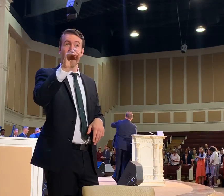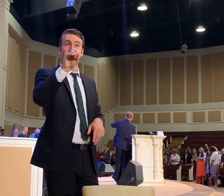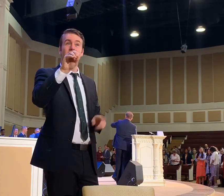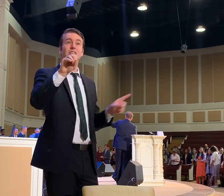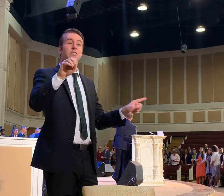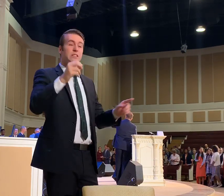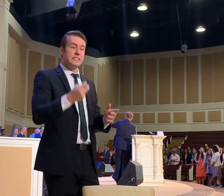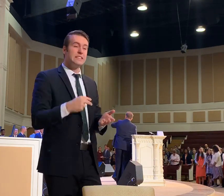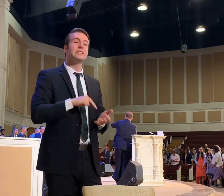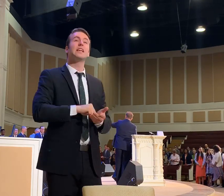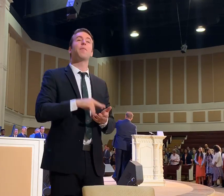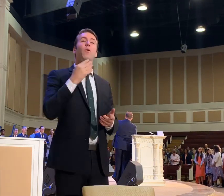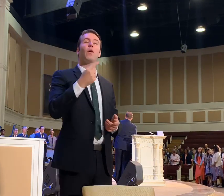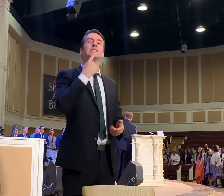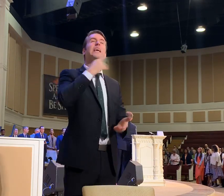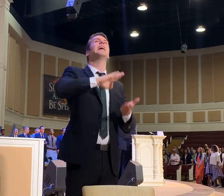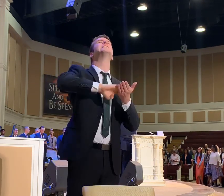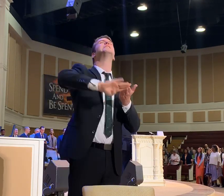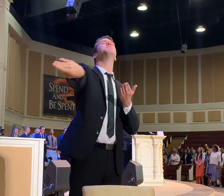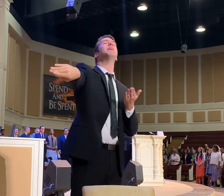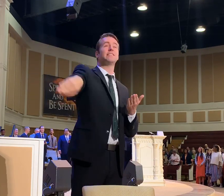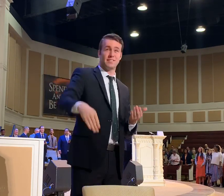you stand up and say, he's dismissed.